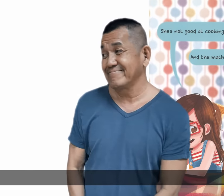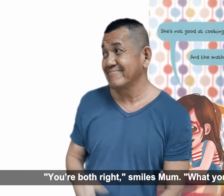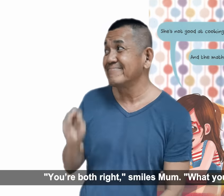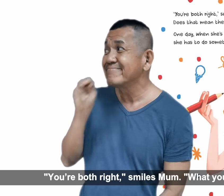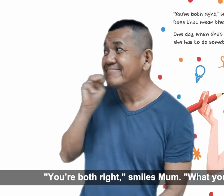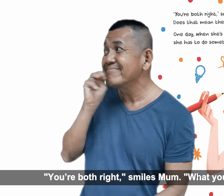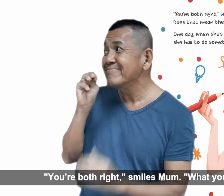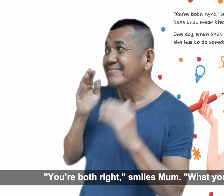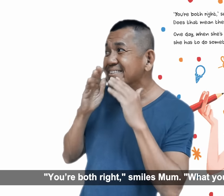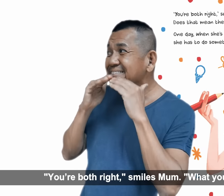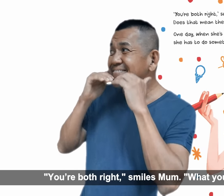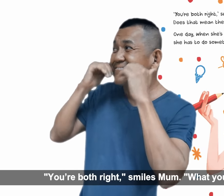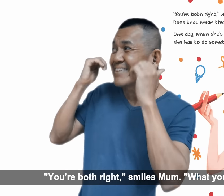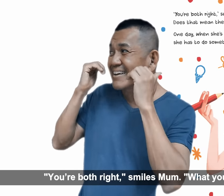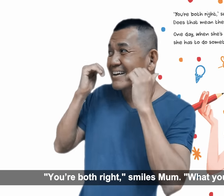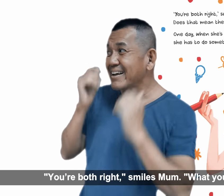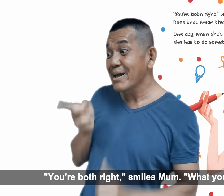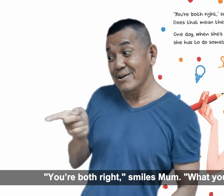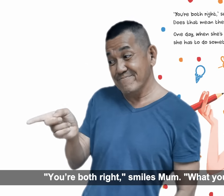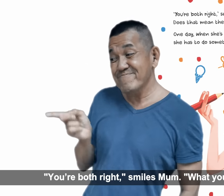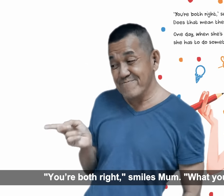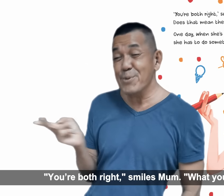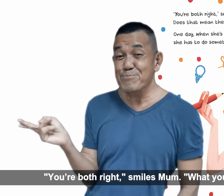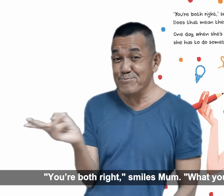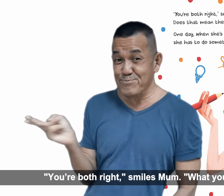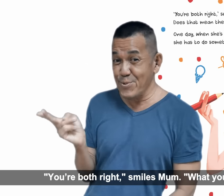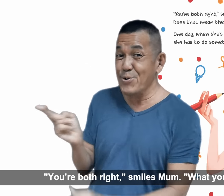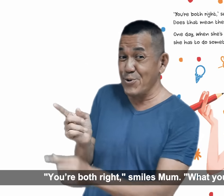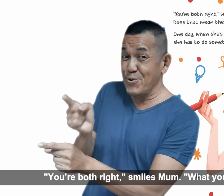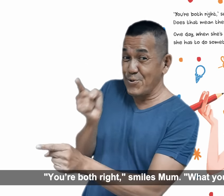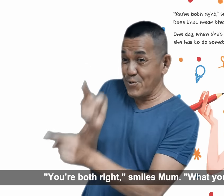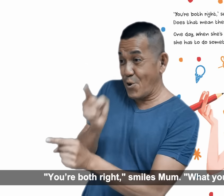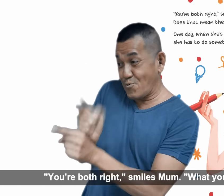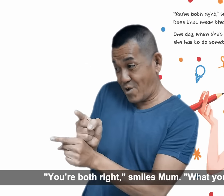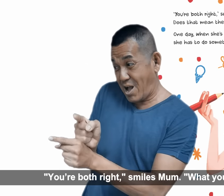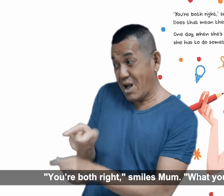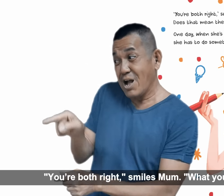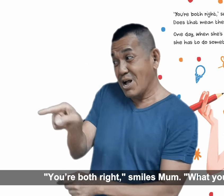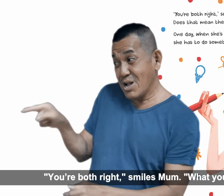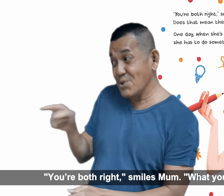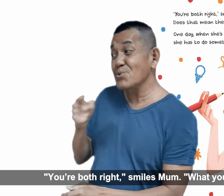You are both right, smiles Mum. What you say is true.